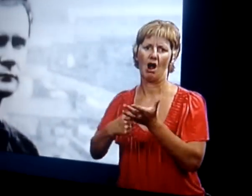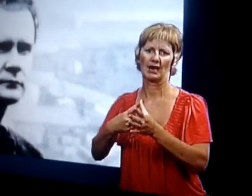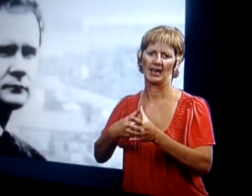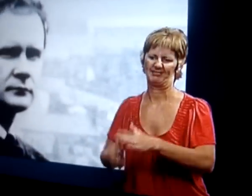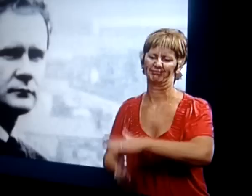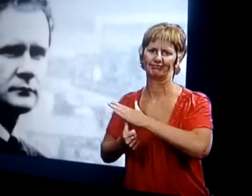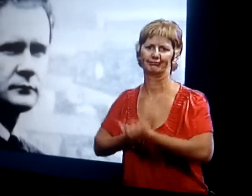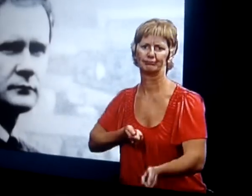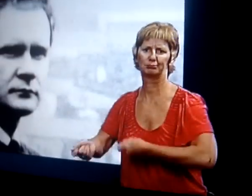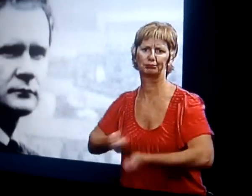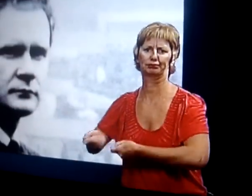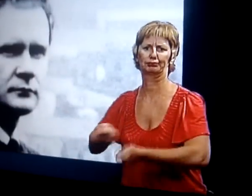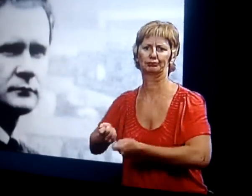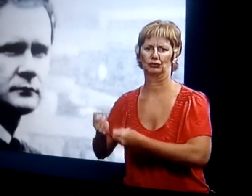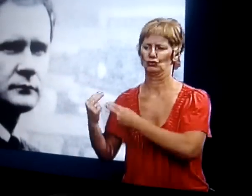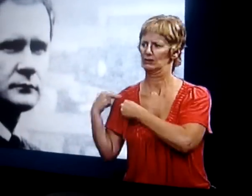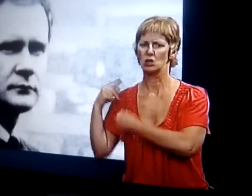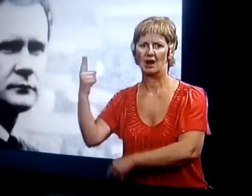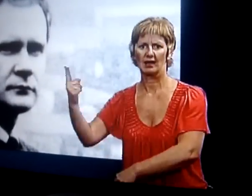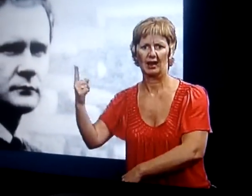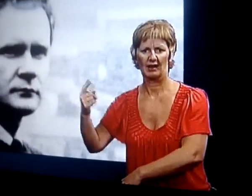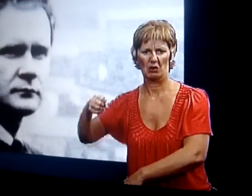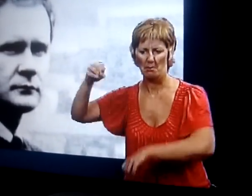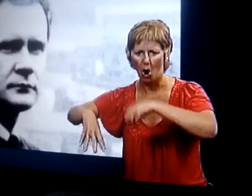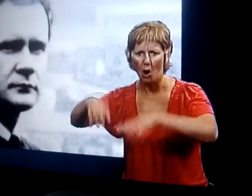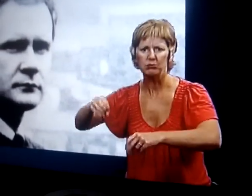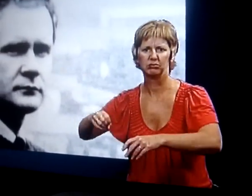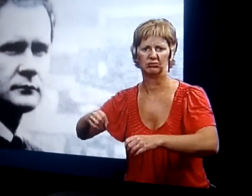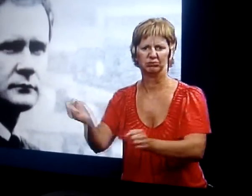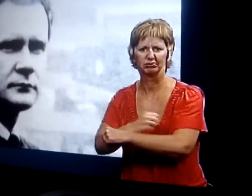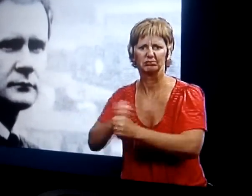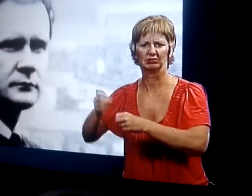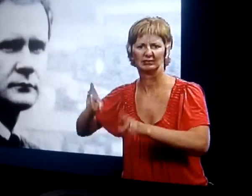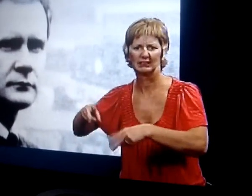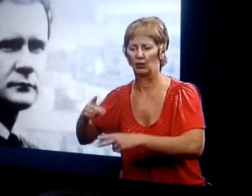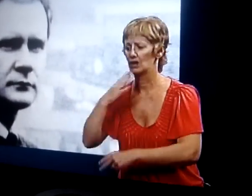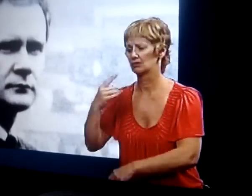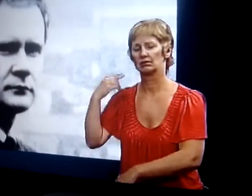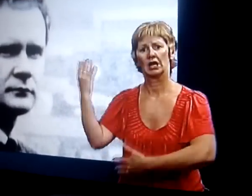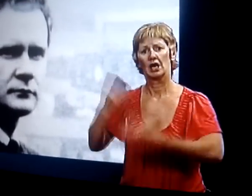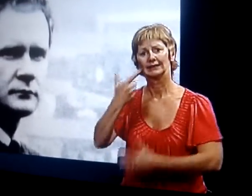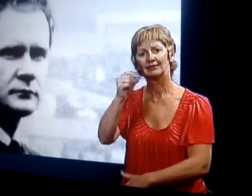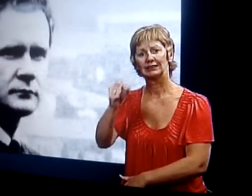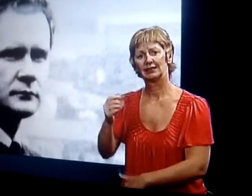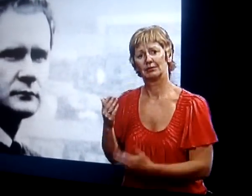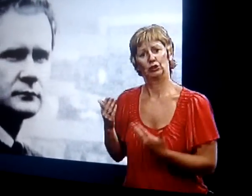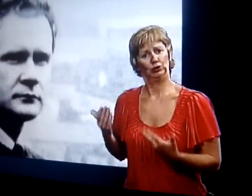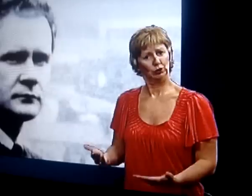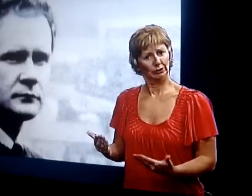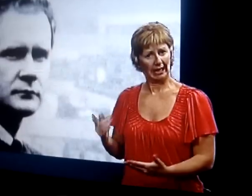city in the 1970s. Yet today, he stands as a legitimate politician, able to attract 10,000